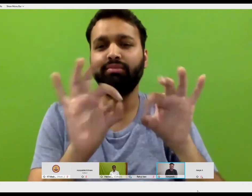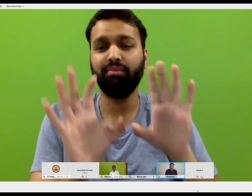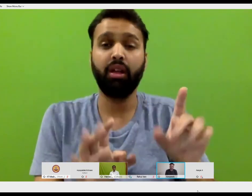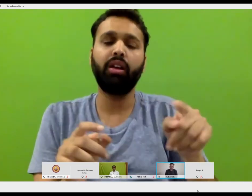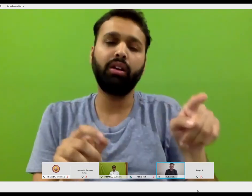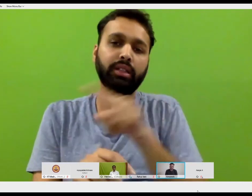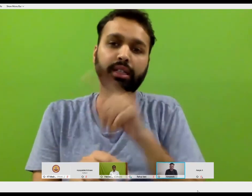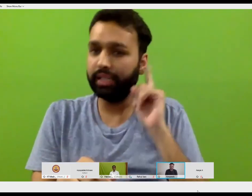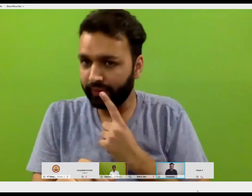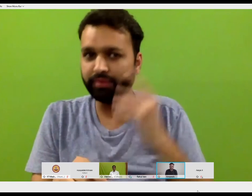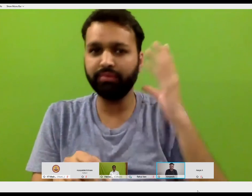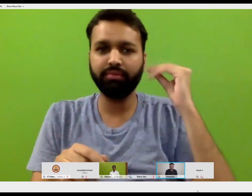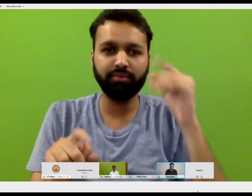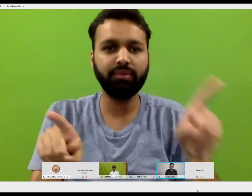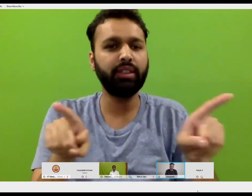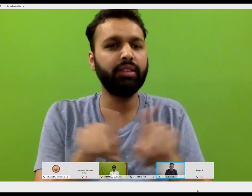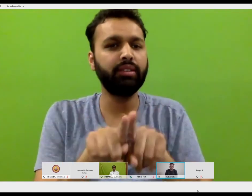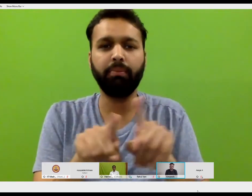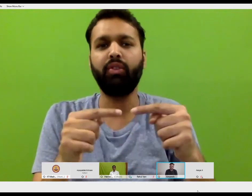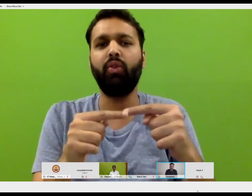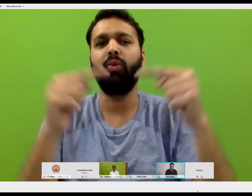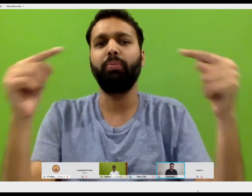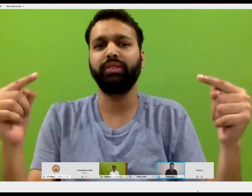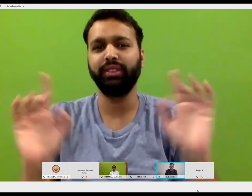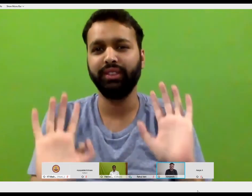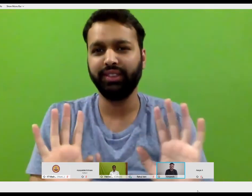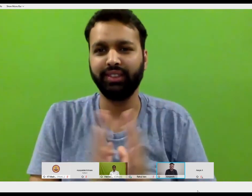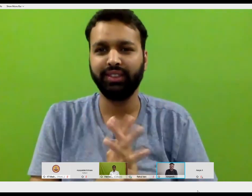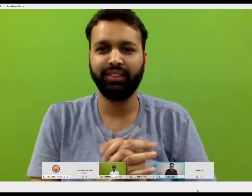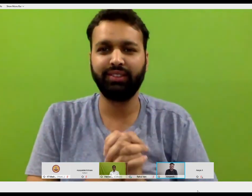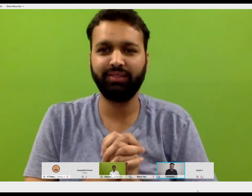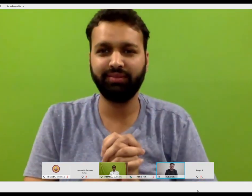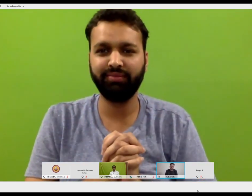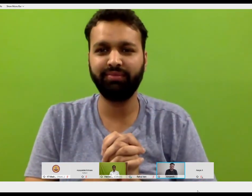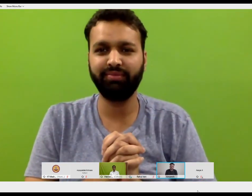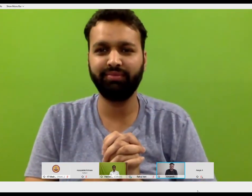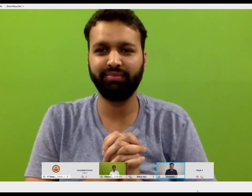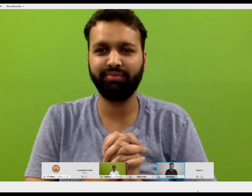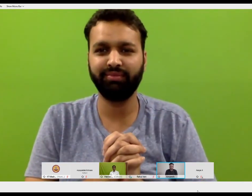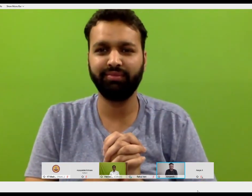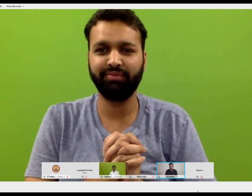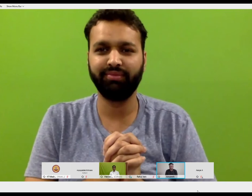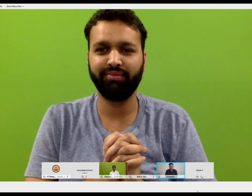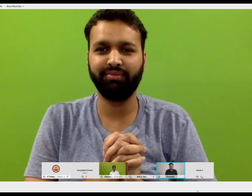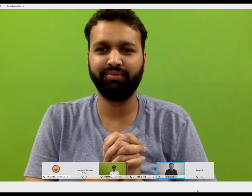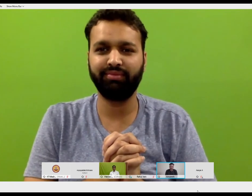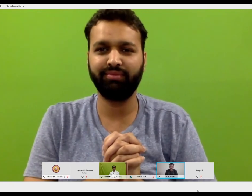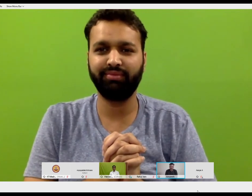like, about deaf culture. So many things are similar and a lot of other things are also